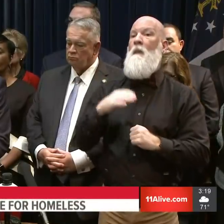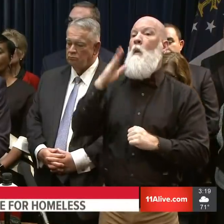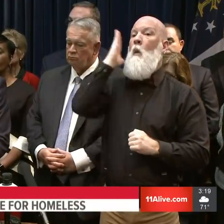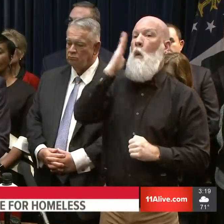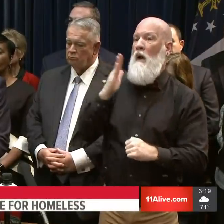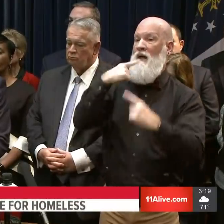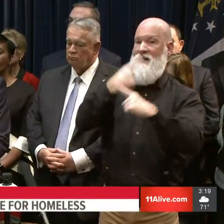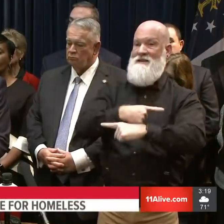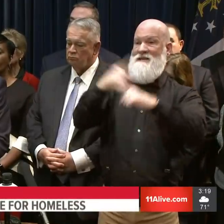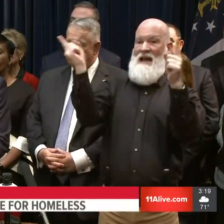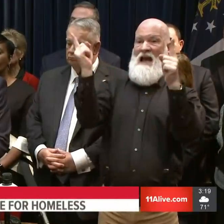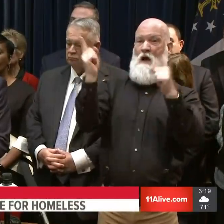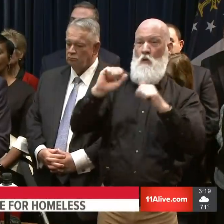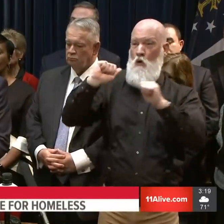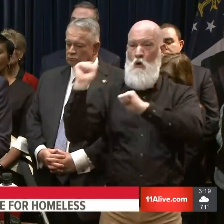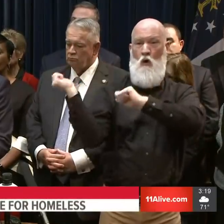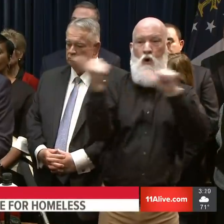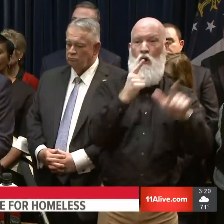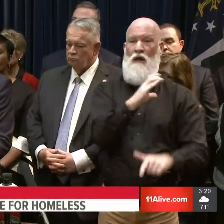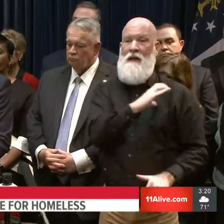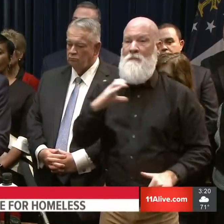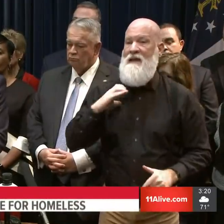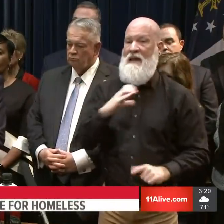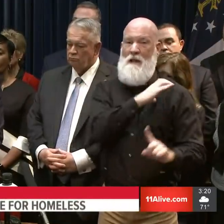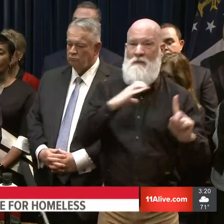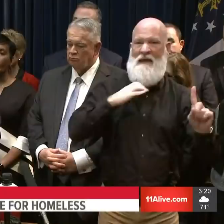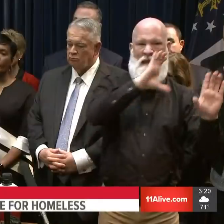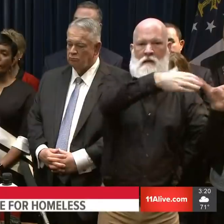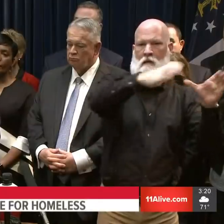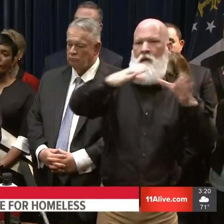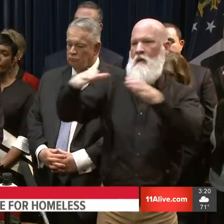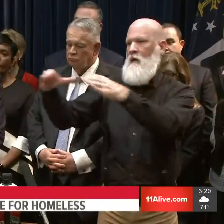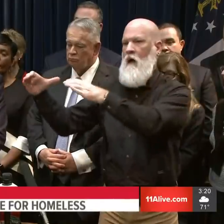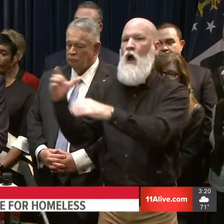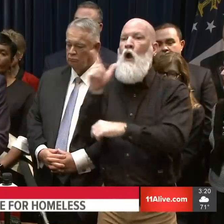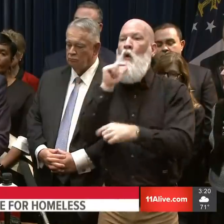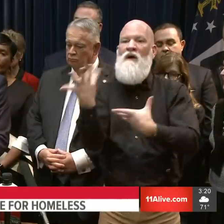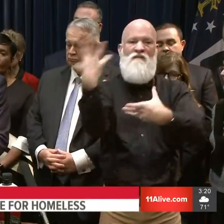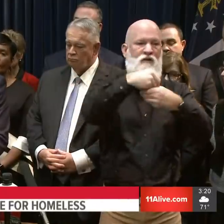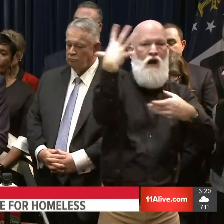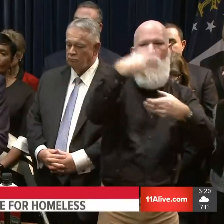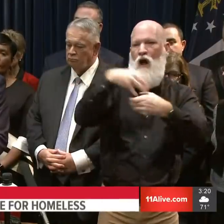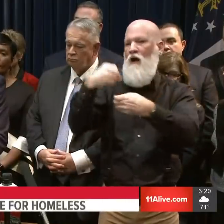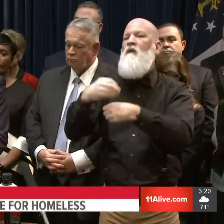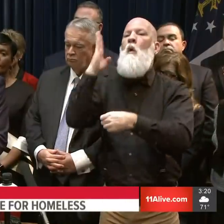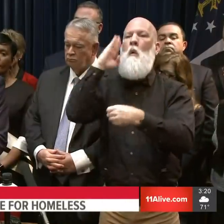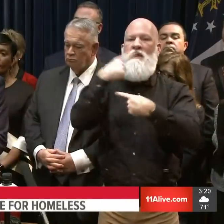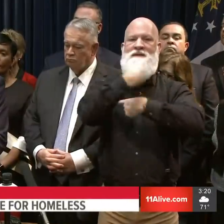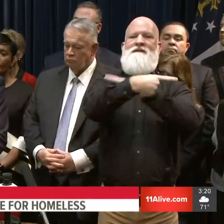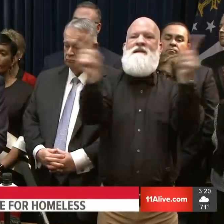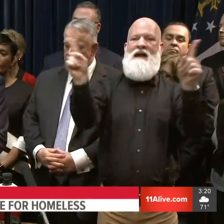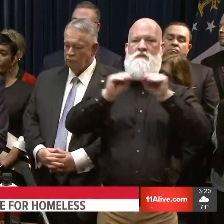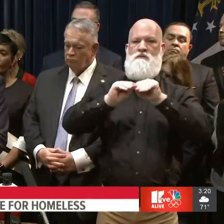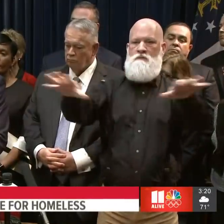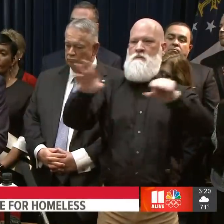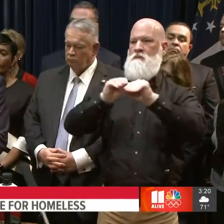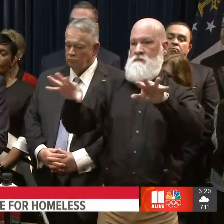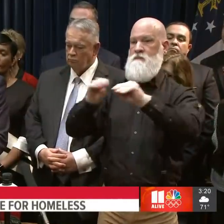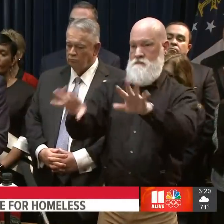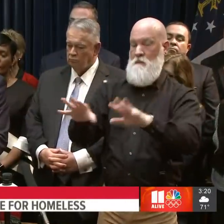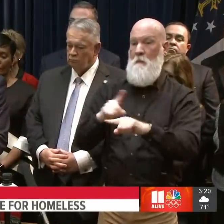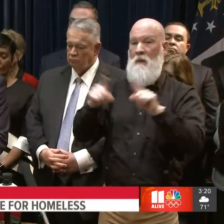looking forward to working with them as we continue to address this health challenge that our state and our families are facing.